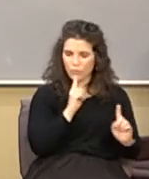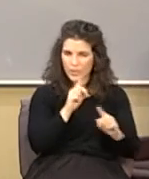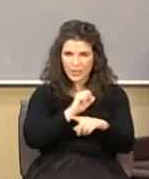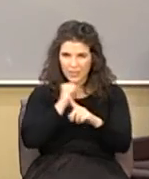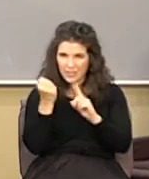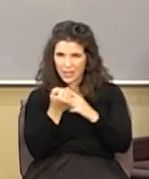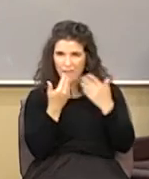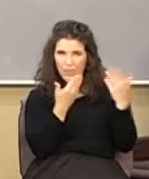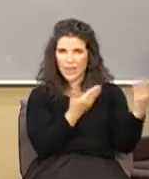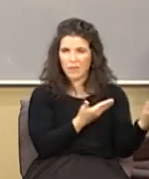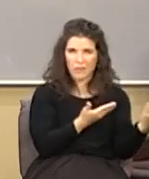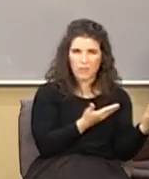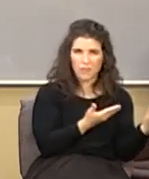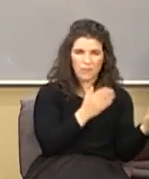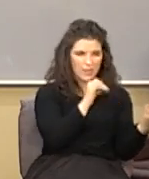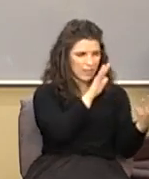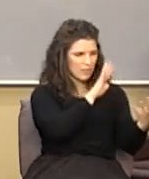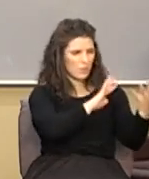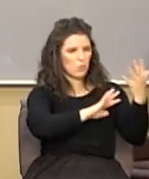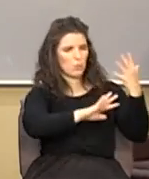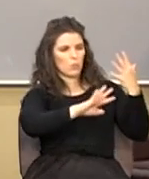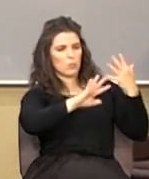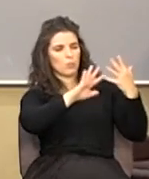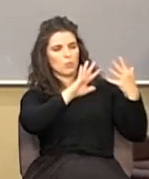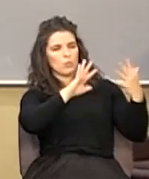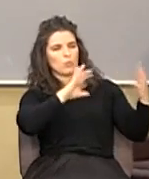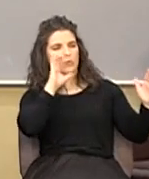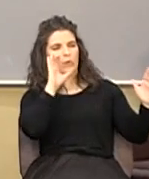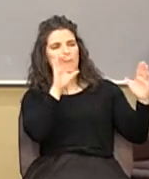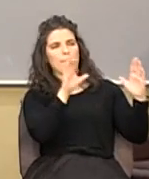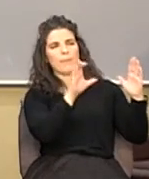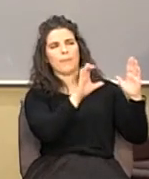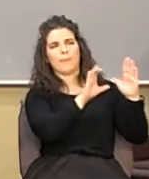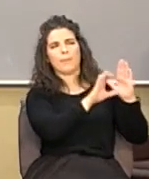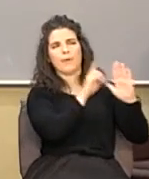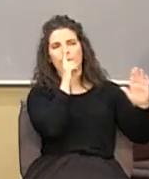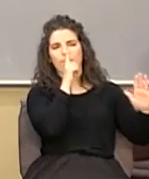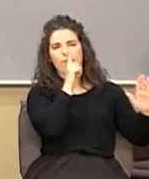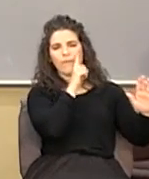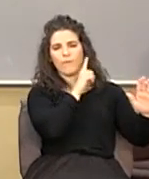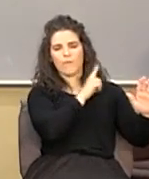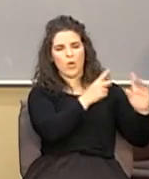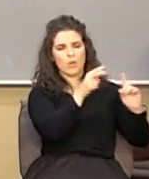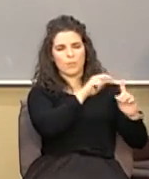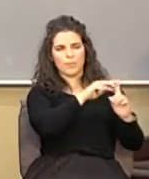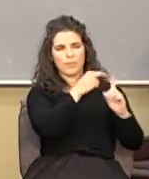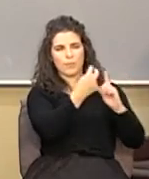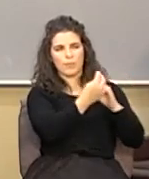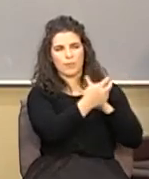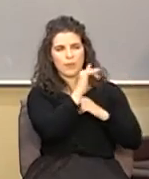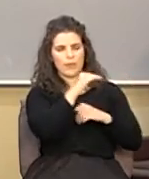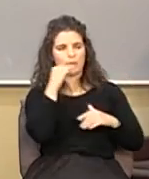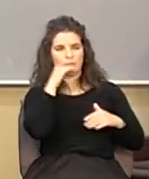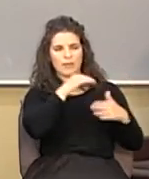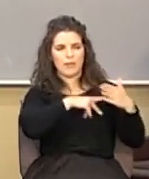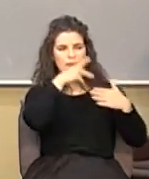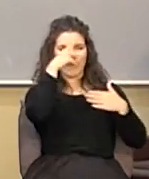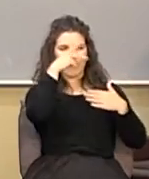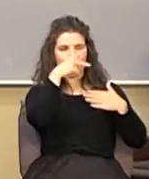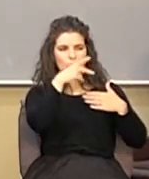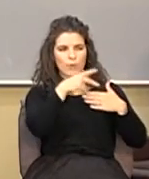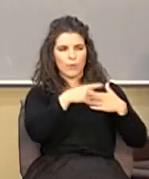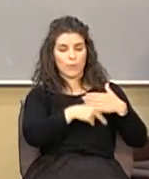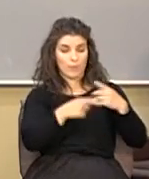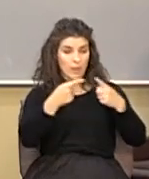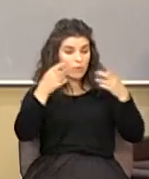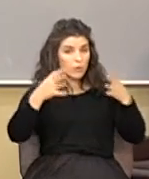is that's an illusion that's a false that's a lie program and that's what the adversary